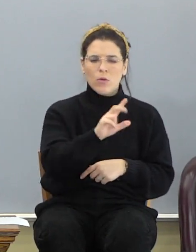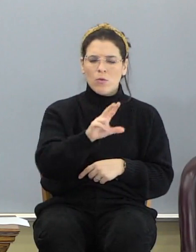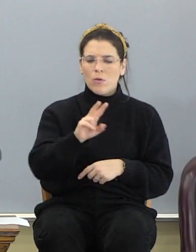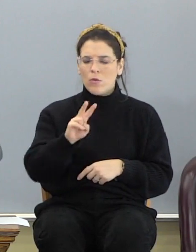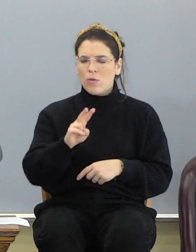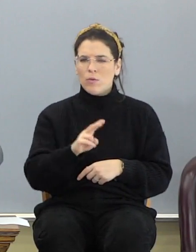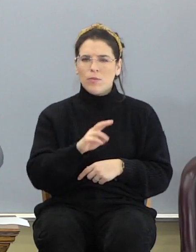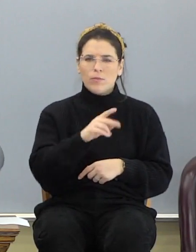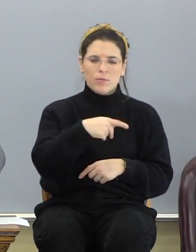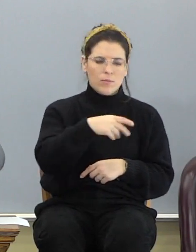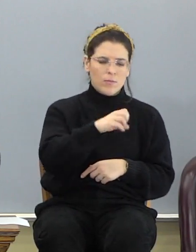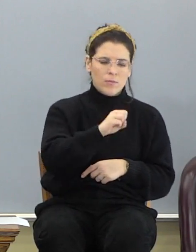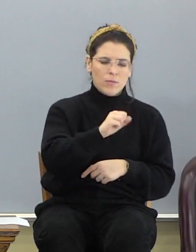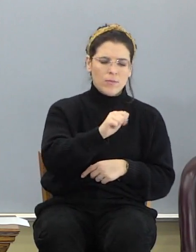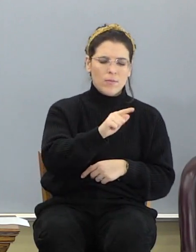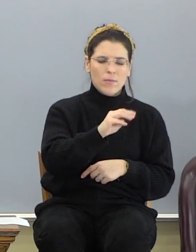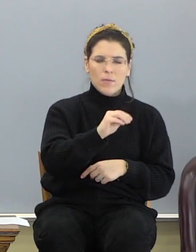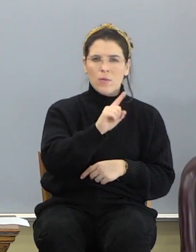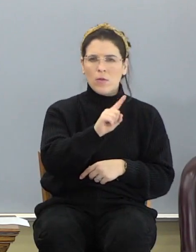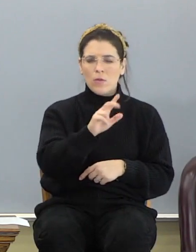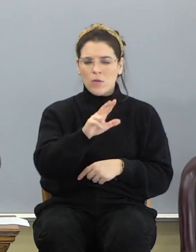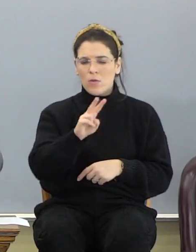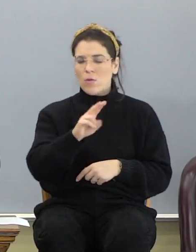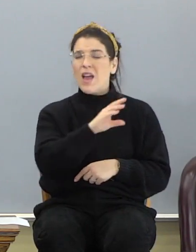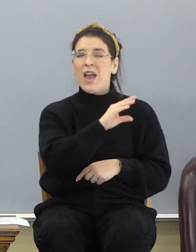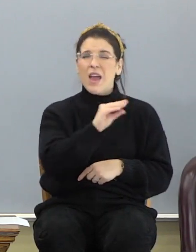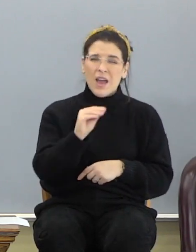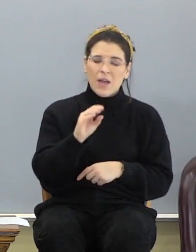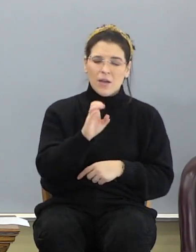Get Psalm 132 in one hand in Exodus chapter 15.